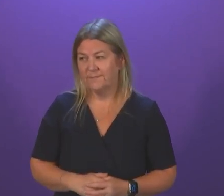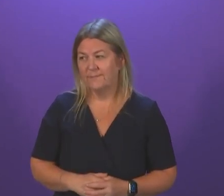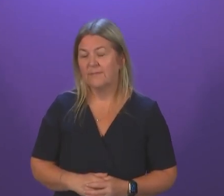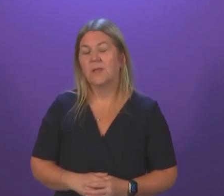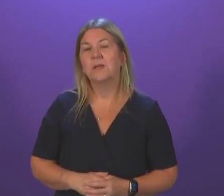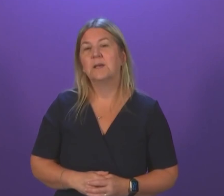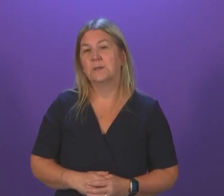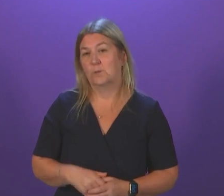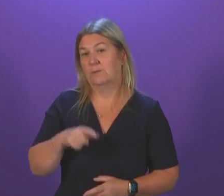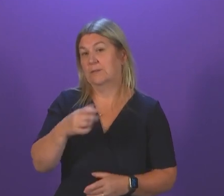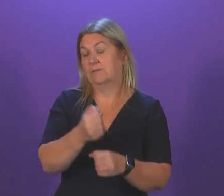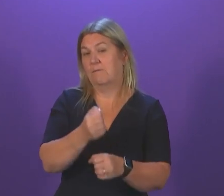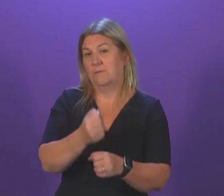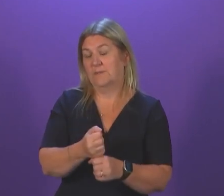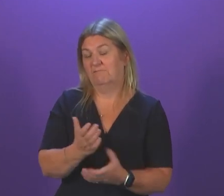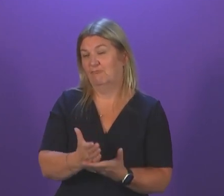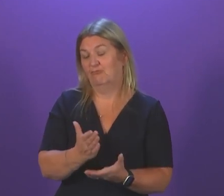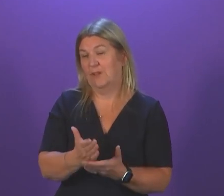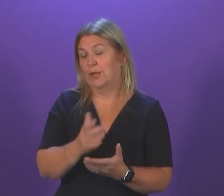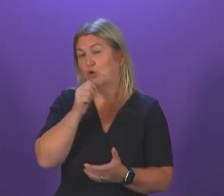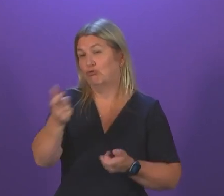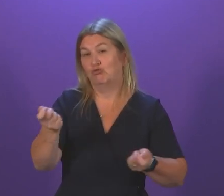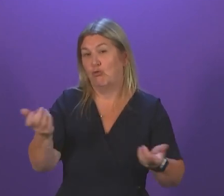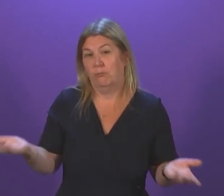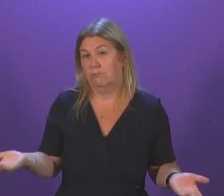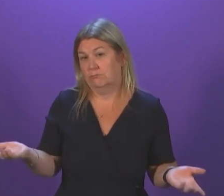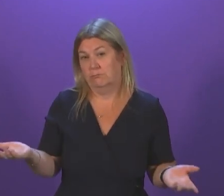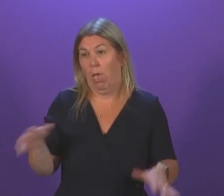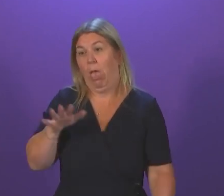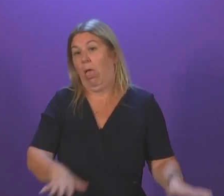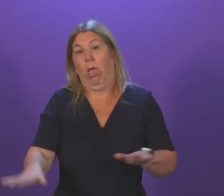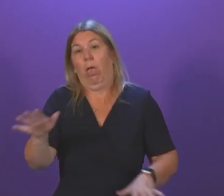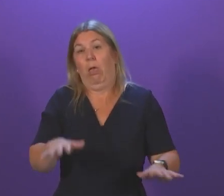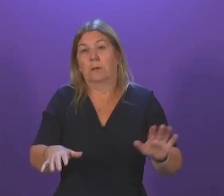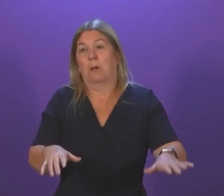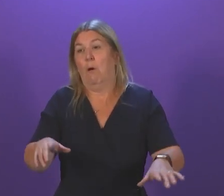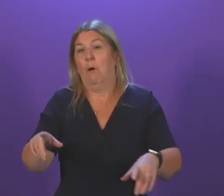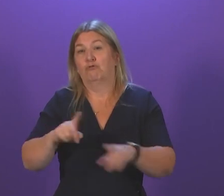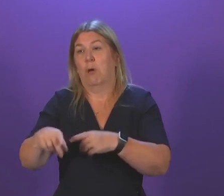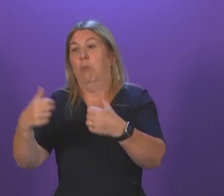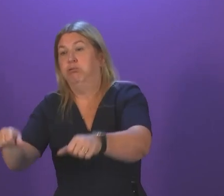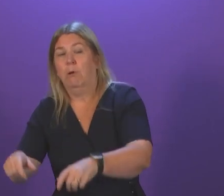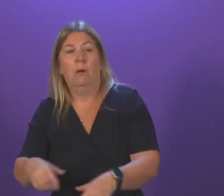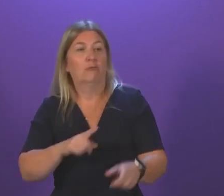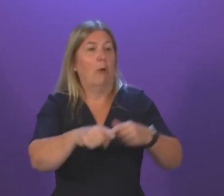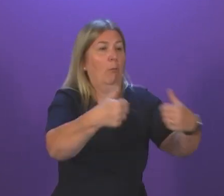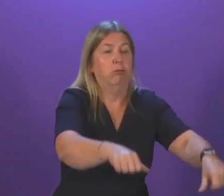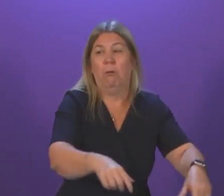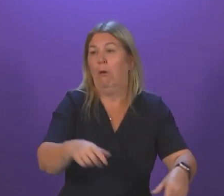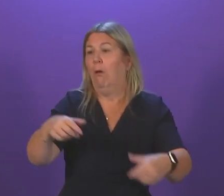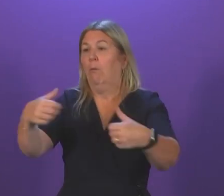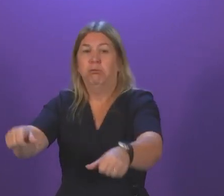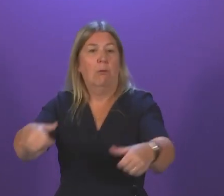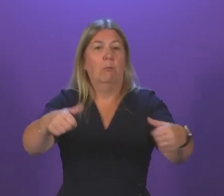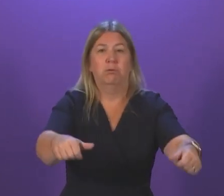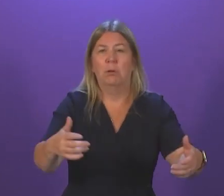to circumstances, not one that is in control of them. They are scrambling about putting on sticking plasters over each new crisis, instead of